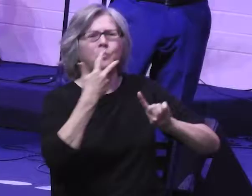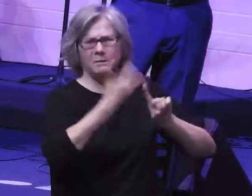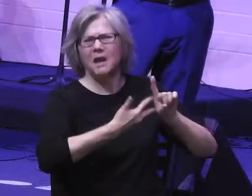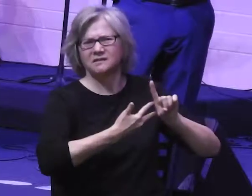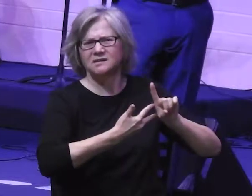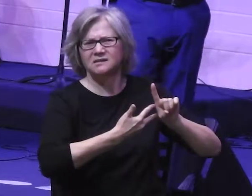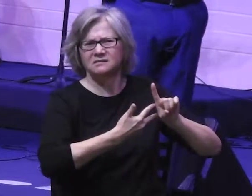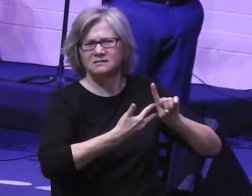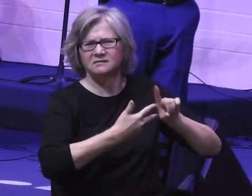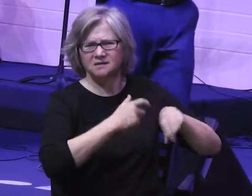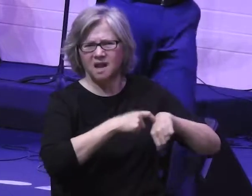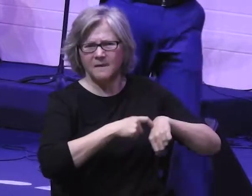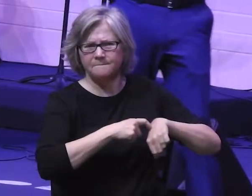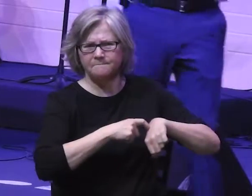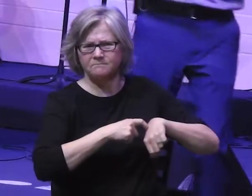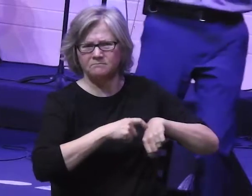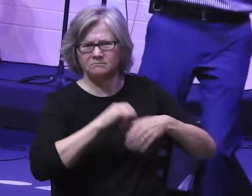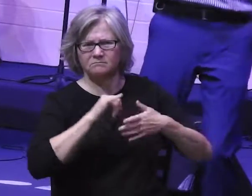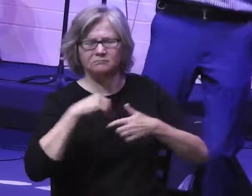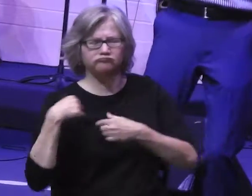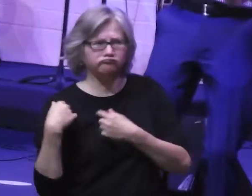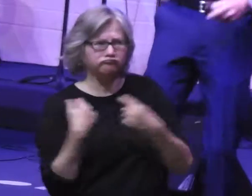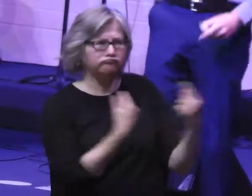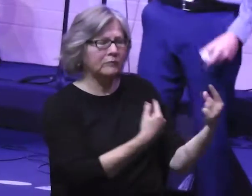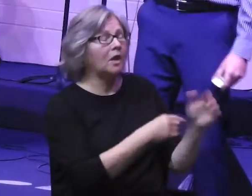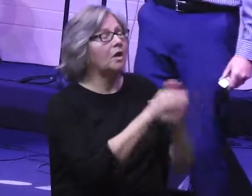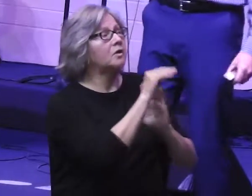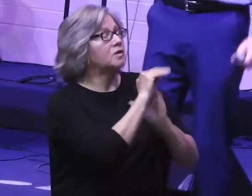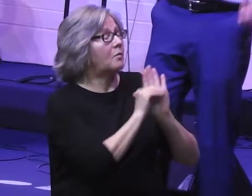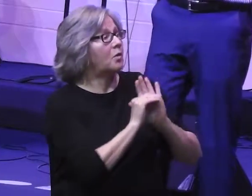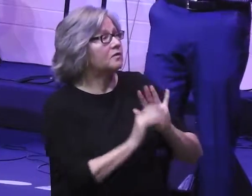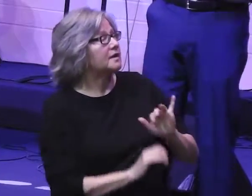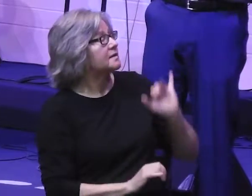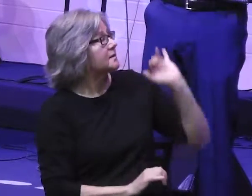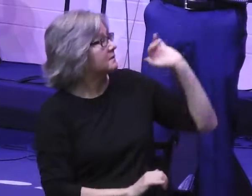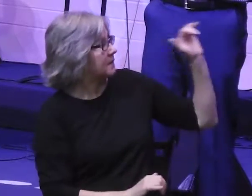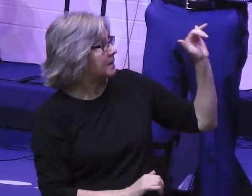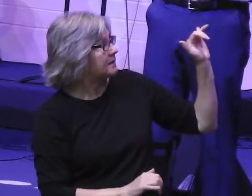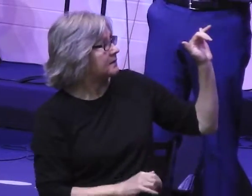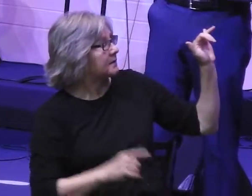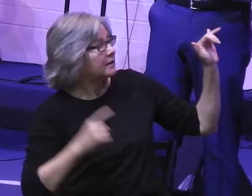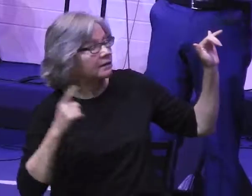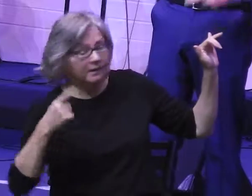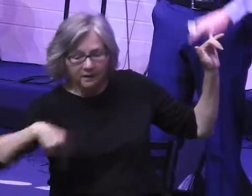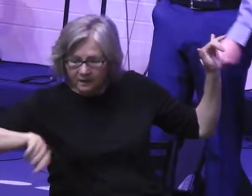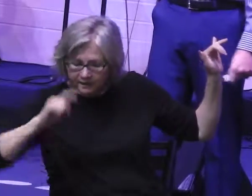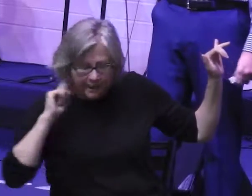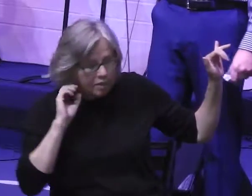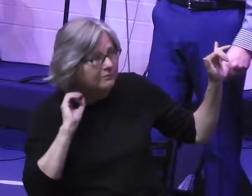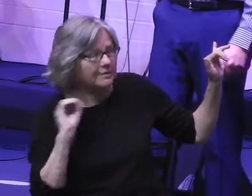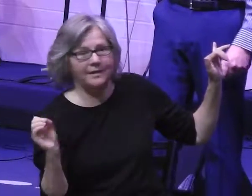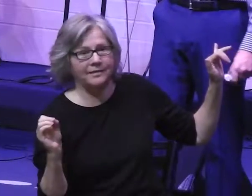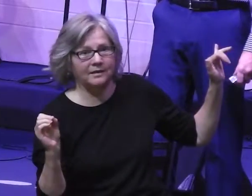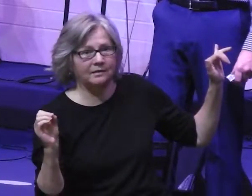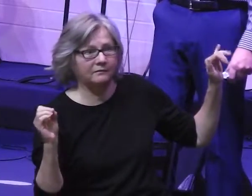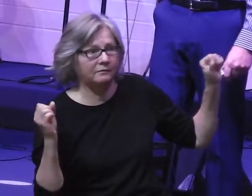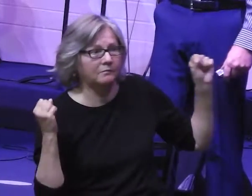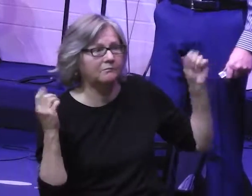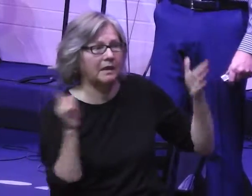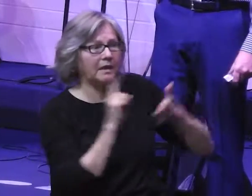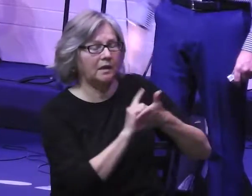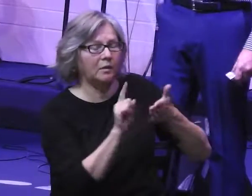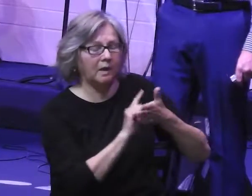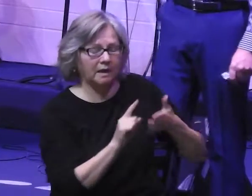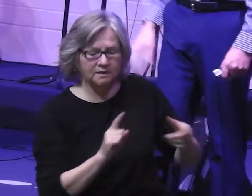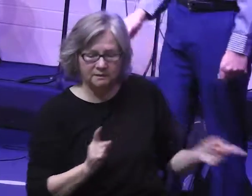three months. So, if Moses indeed is now up on the mountain and they're not hearing anything for a period of